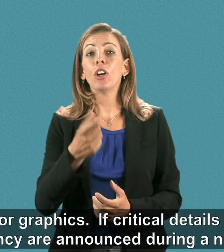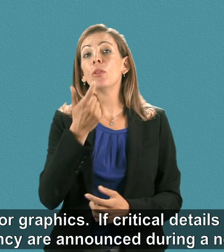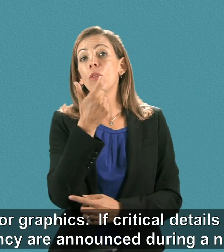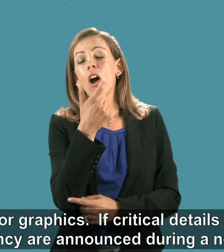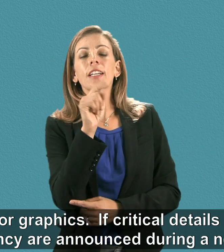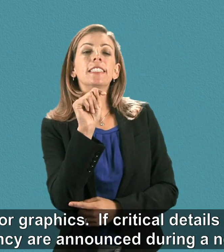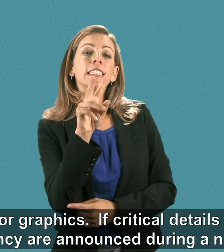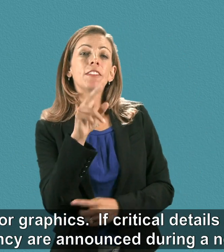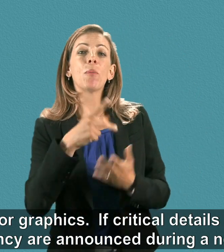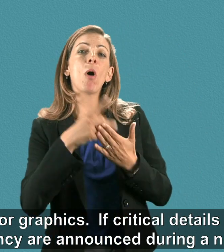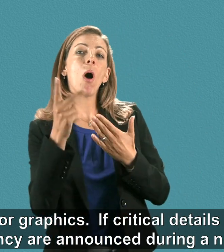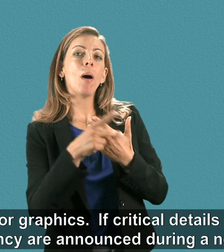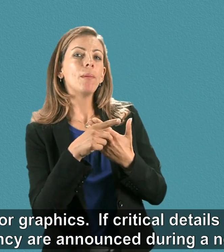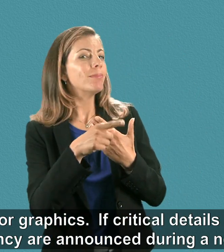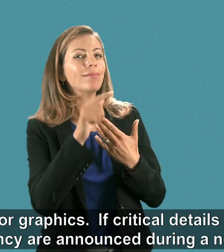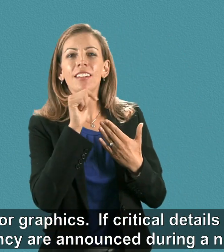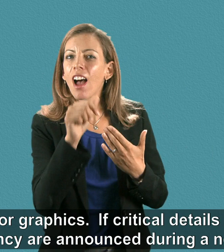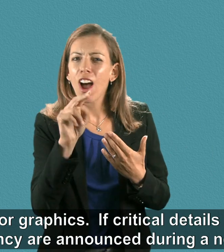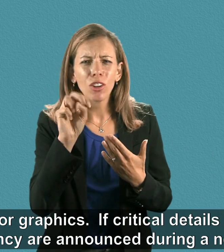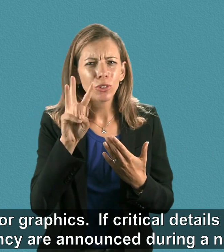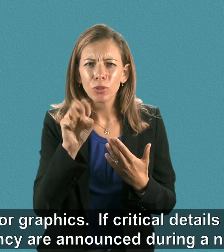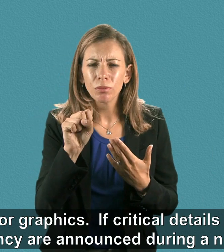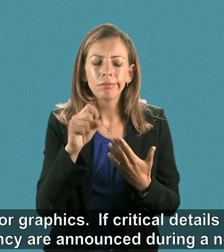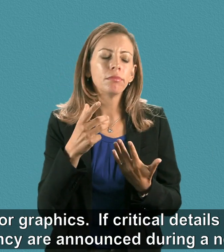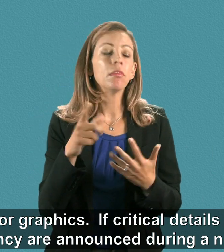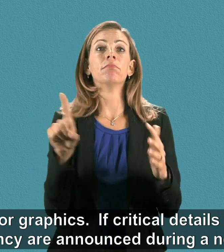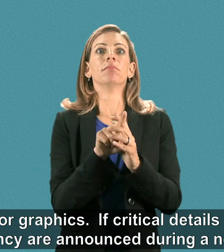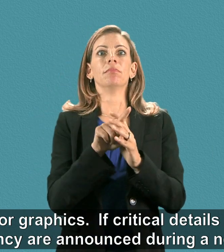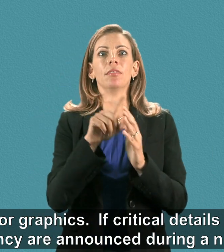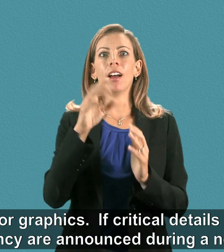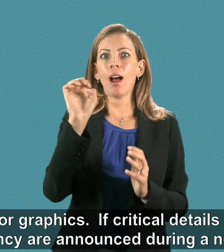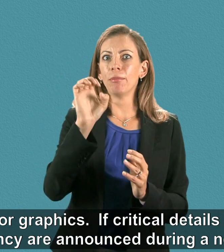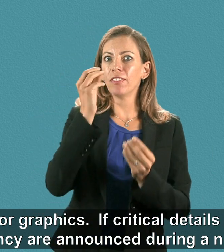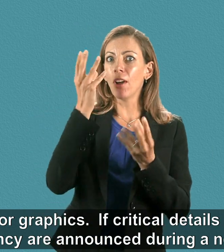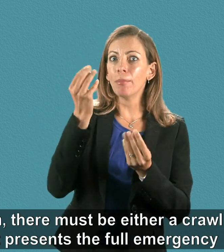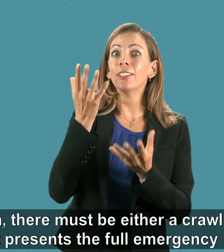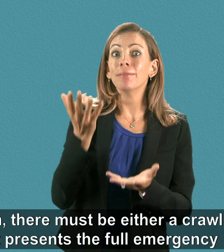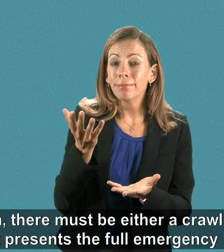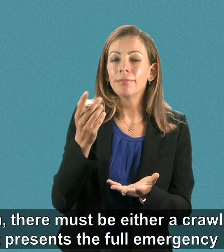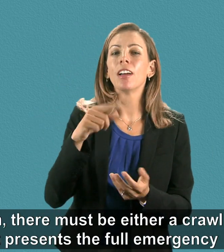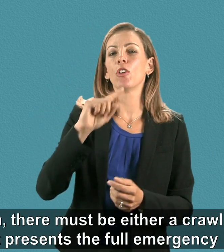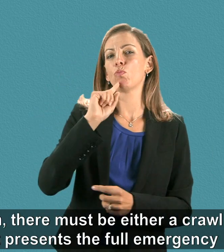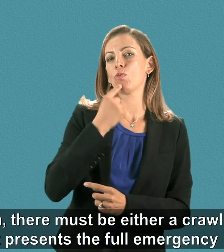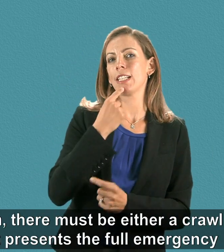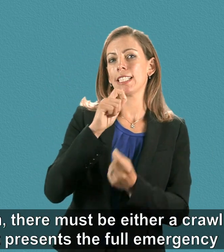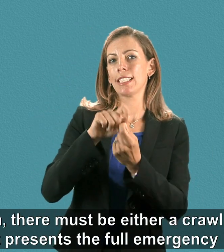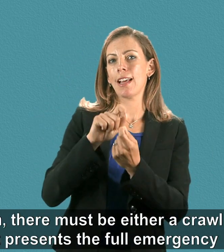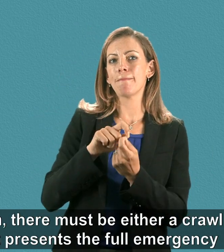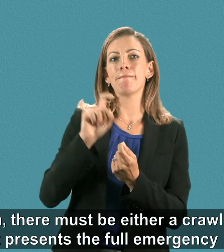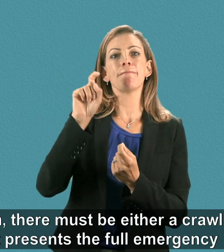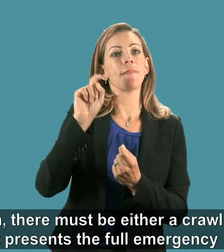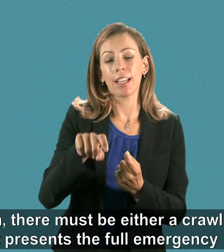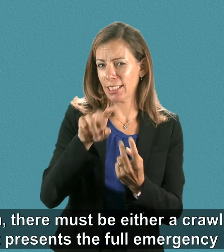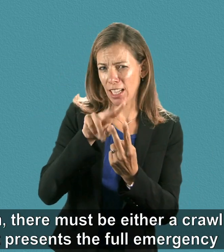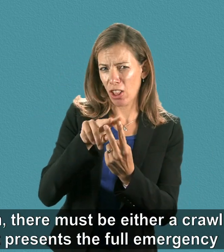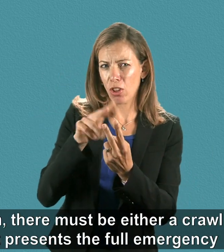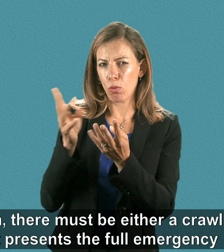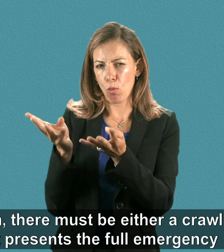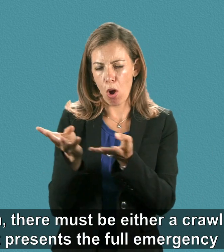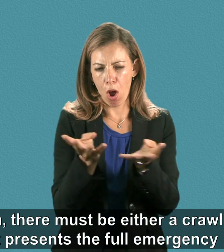If critical details about an emergency are announced during a non-news program, there must be either